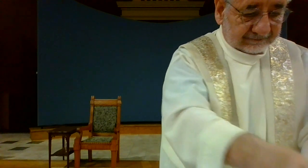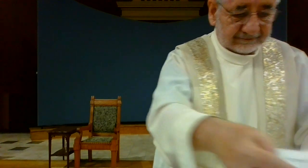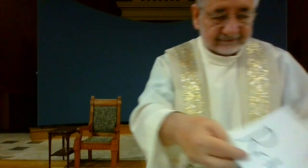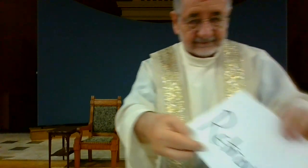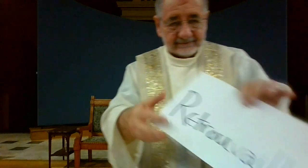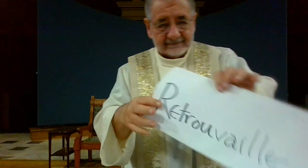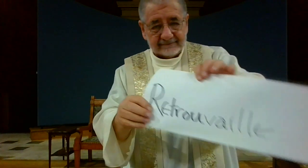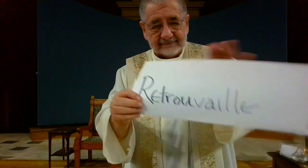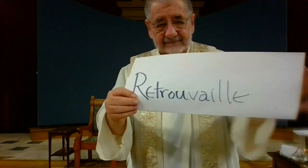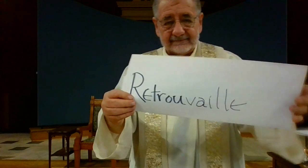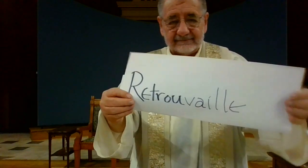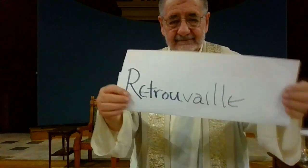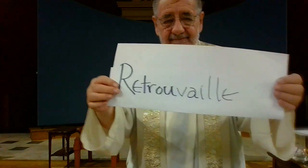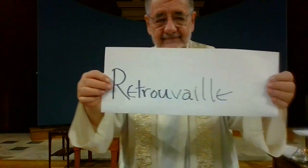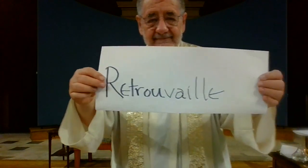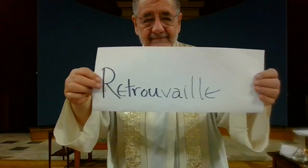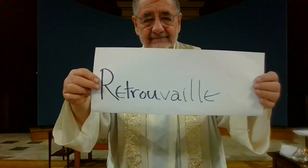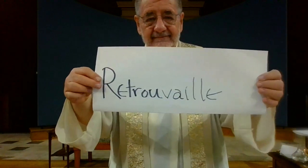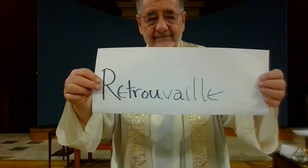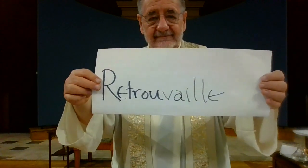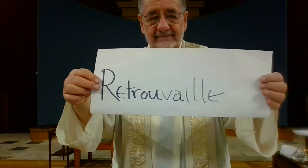was called Retrovise.